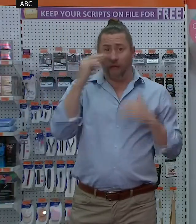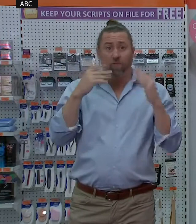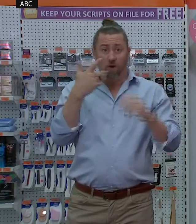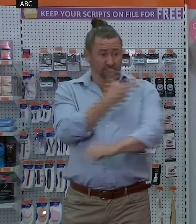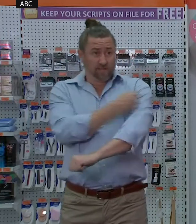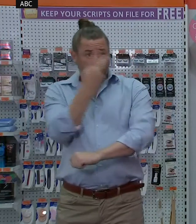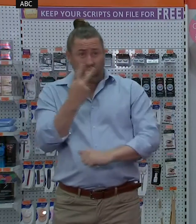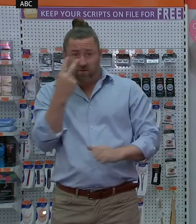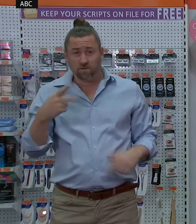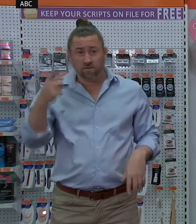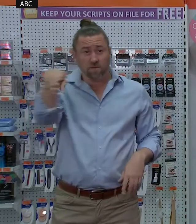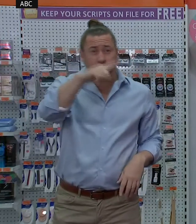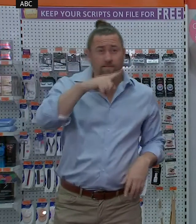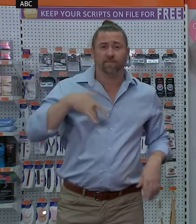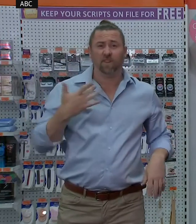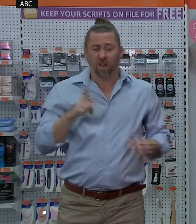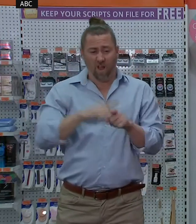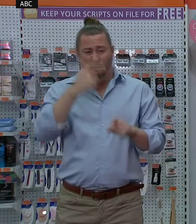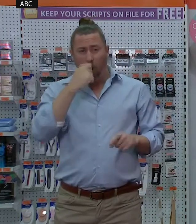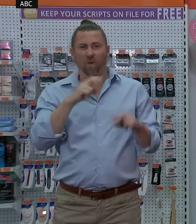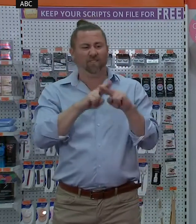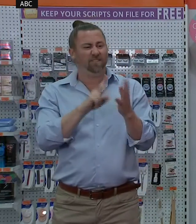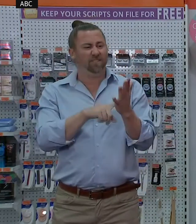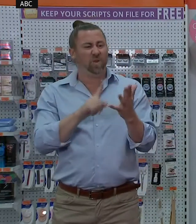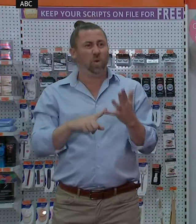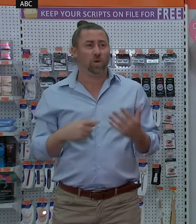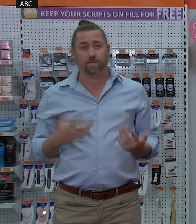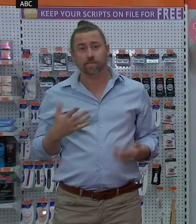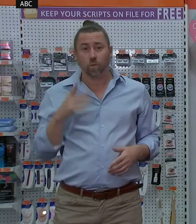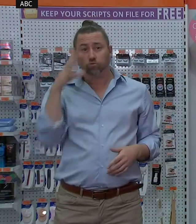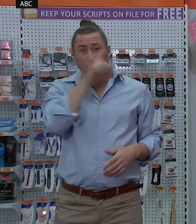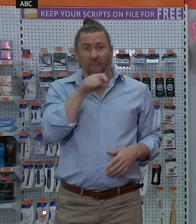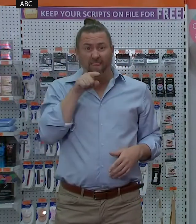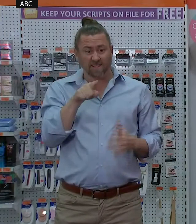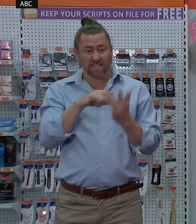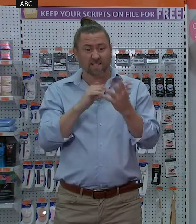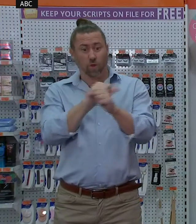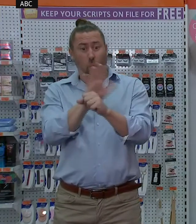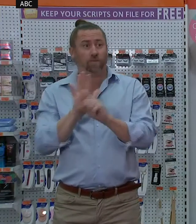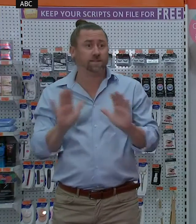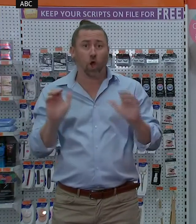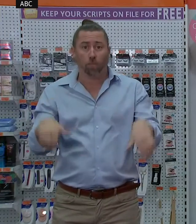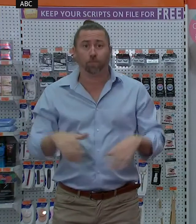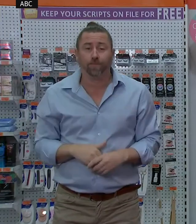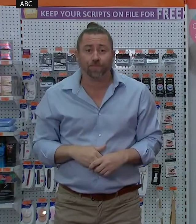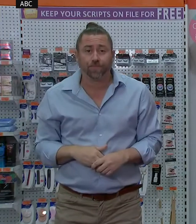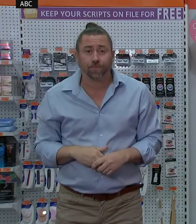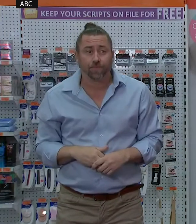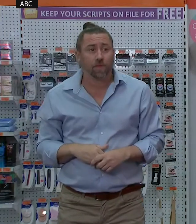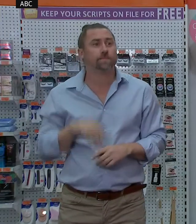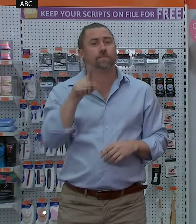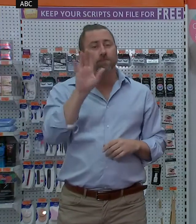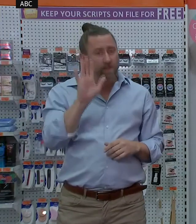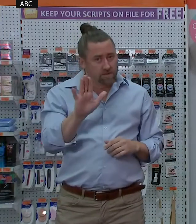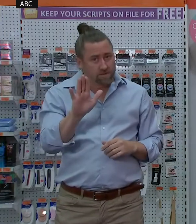vaccinated, you have something that looks like a common cold or flu, assume it's COVID, stay at home, but the things you've got to look